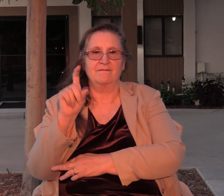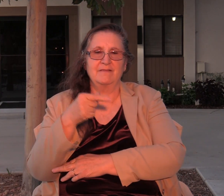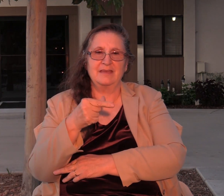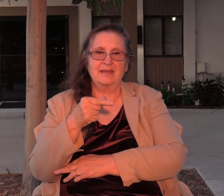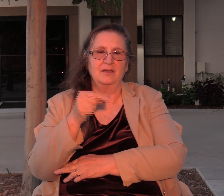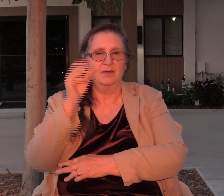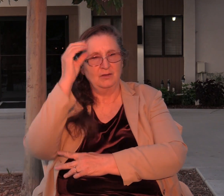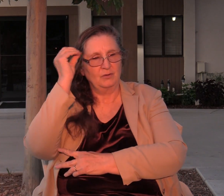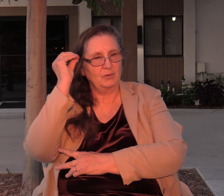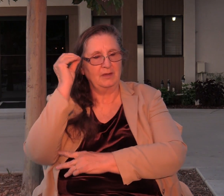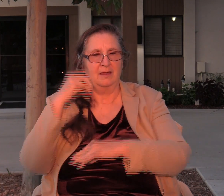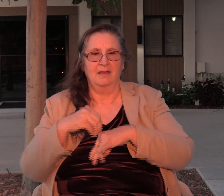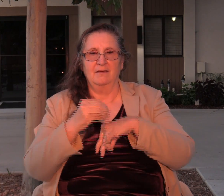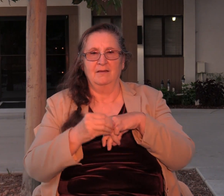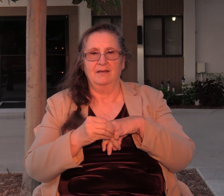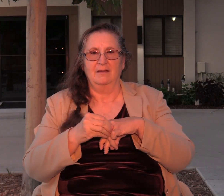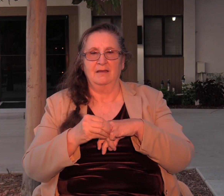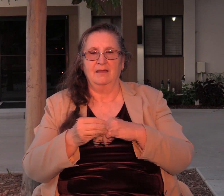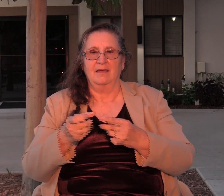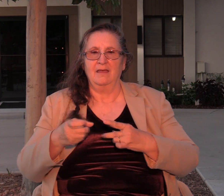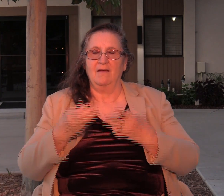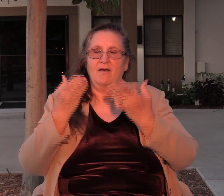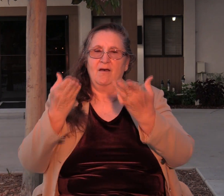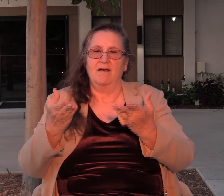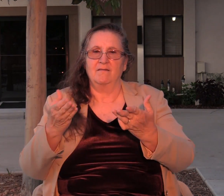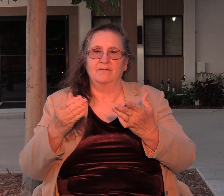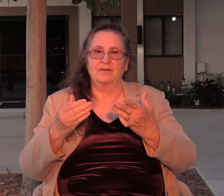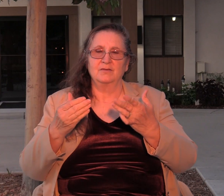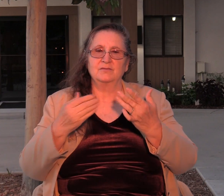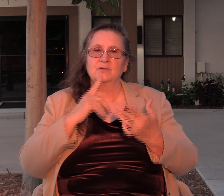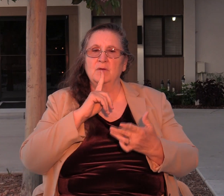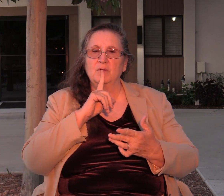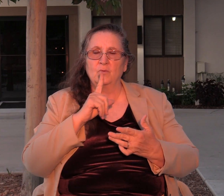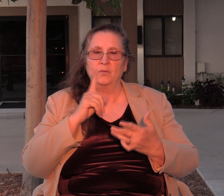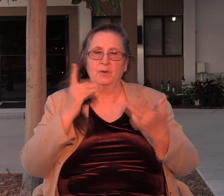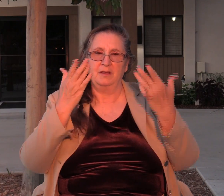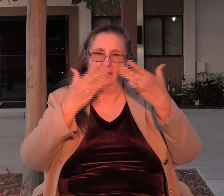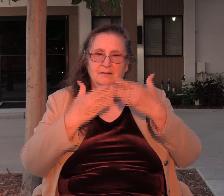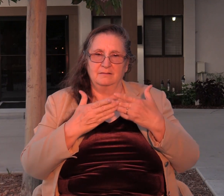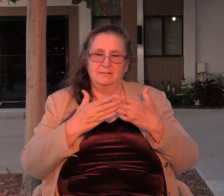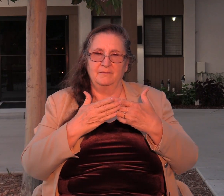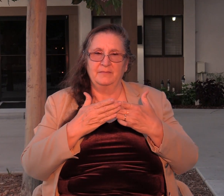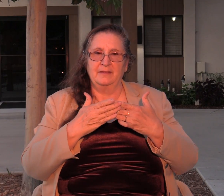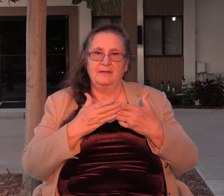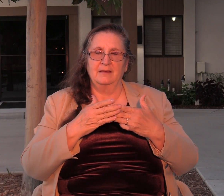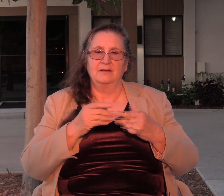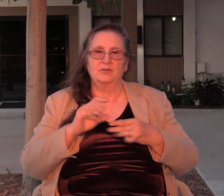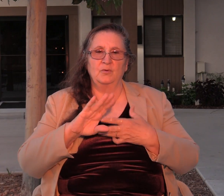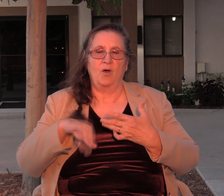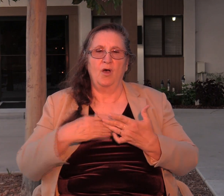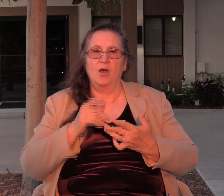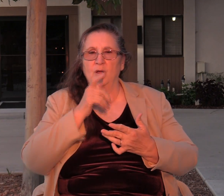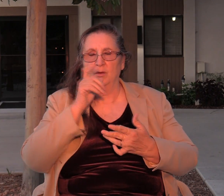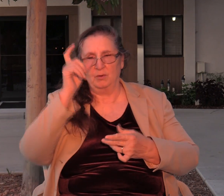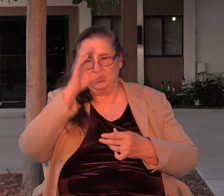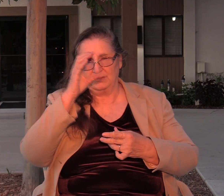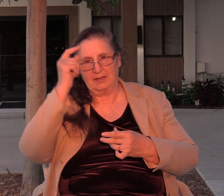he offers cover shelter and real shade to everyone who seeks him and just like Proverbs 18